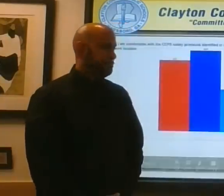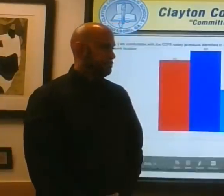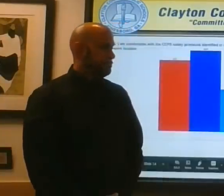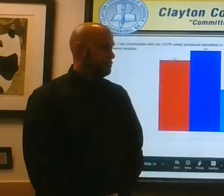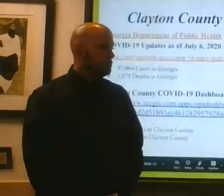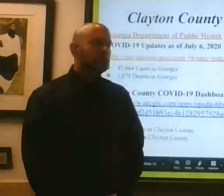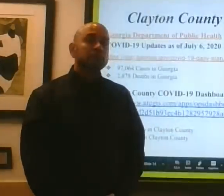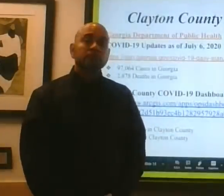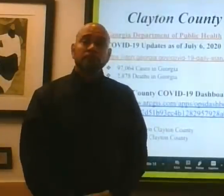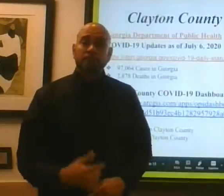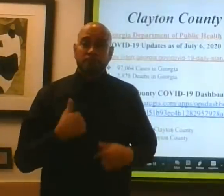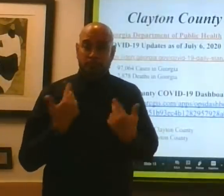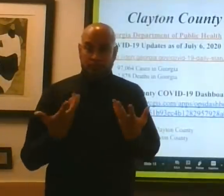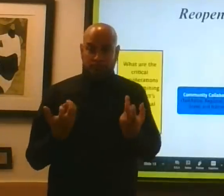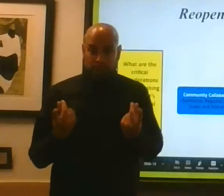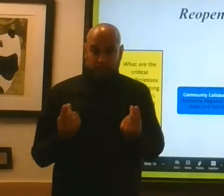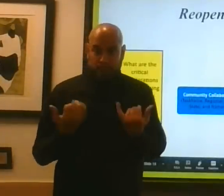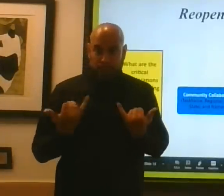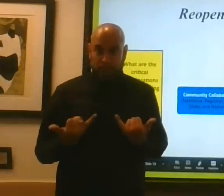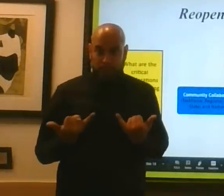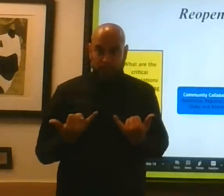What I'd like to do very quickly